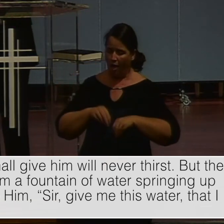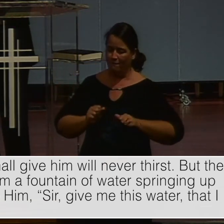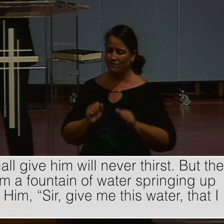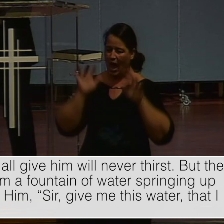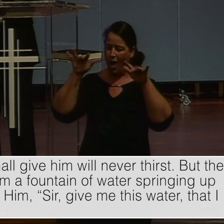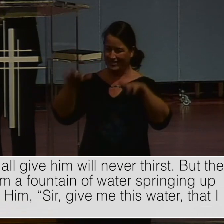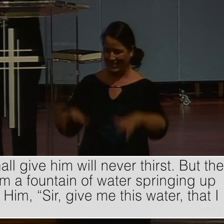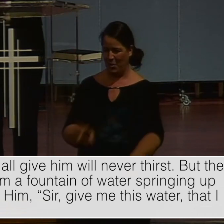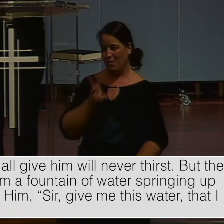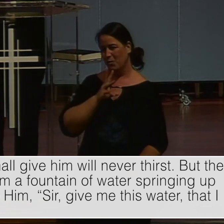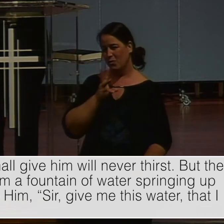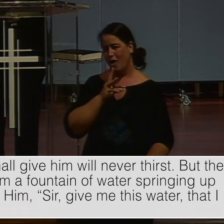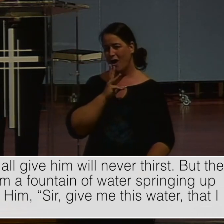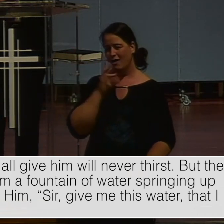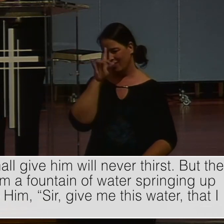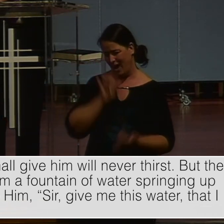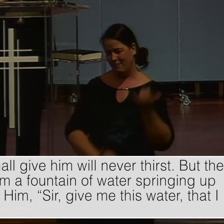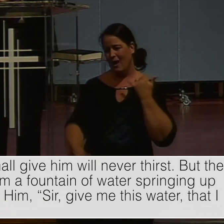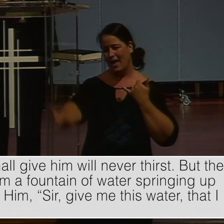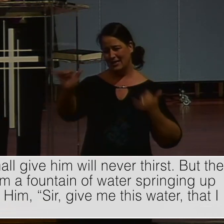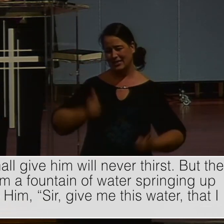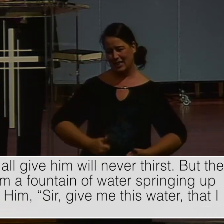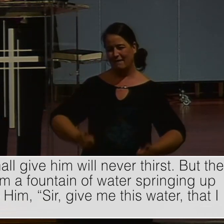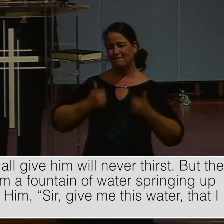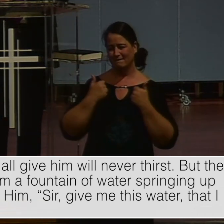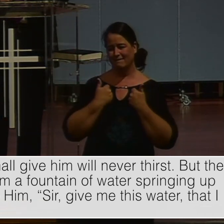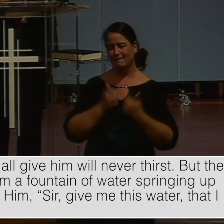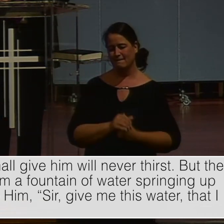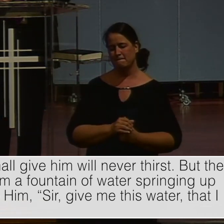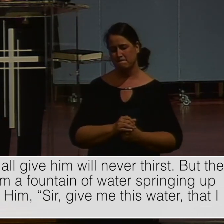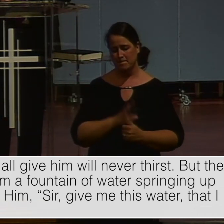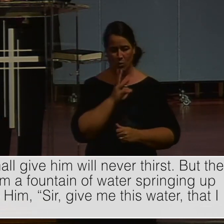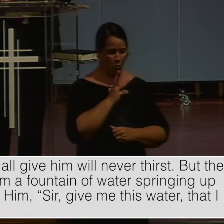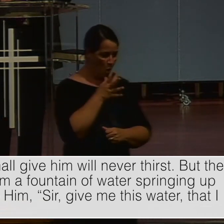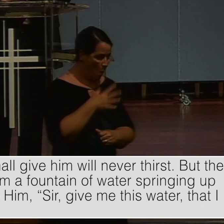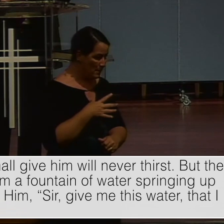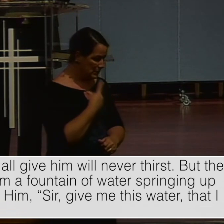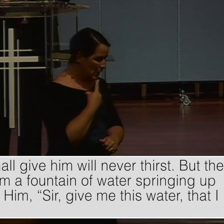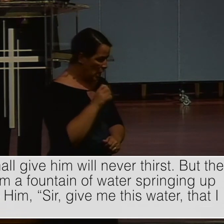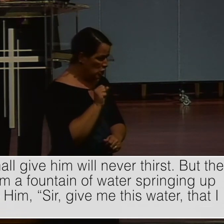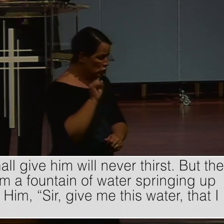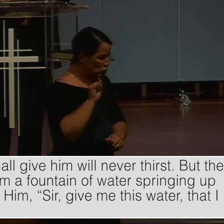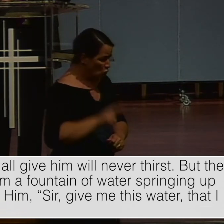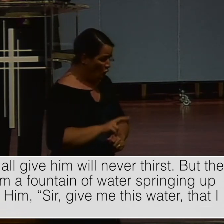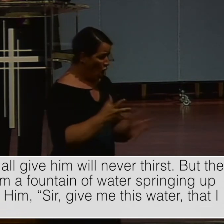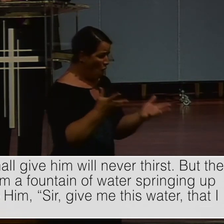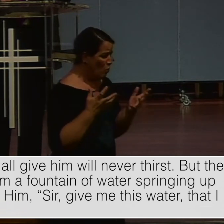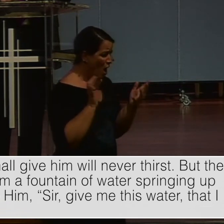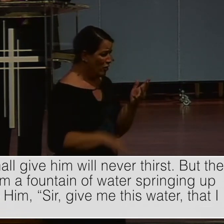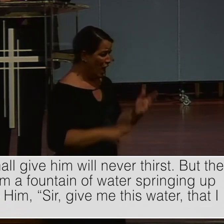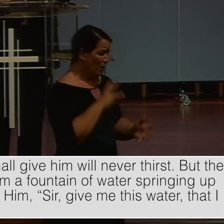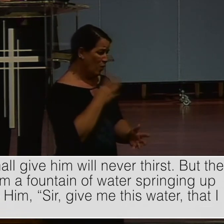fountain of water springing up into everlasting life. The woman said to him, sir, give me this